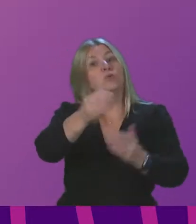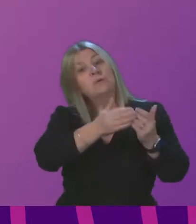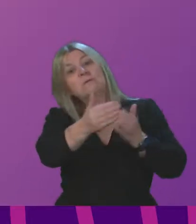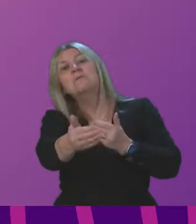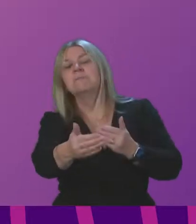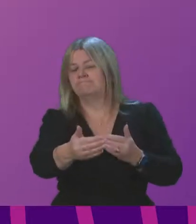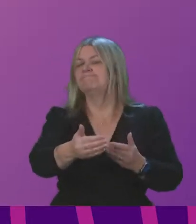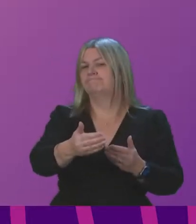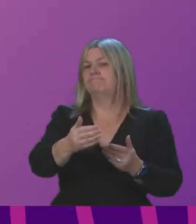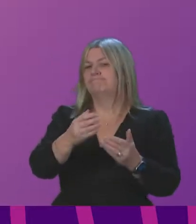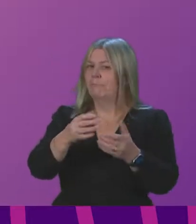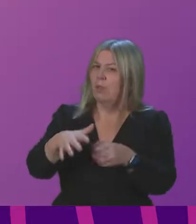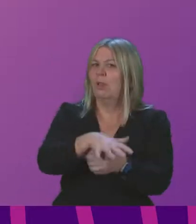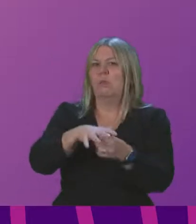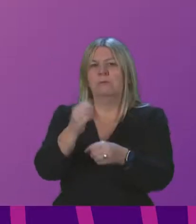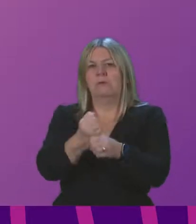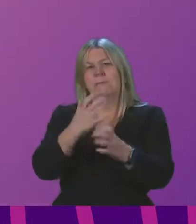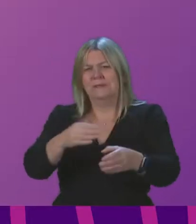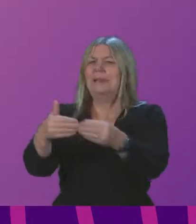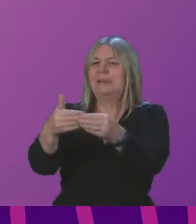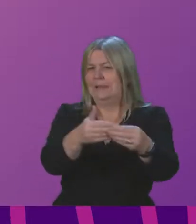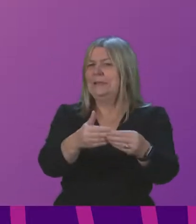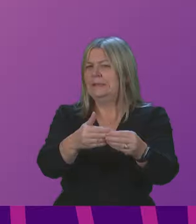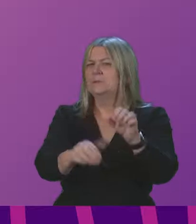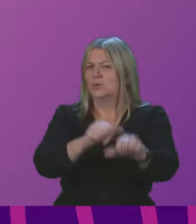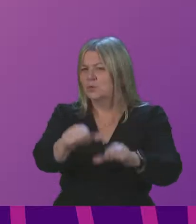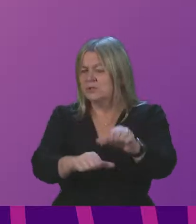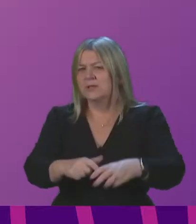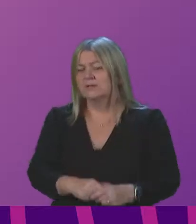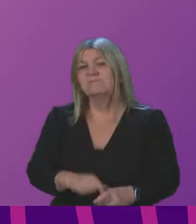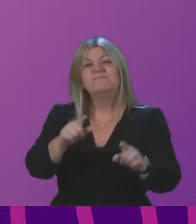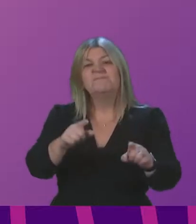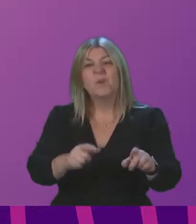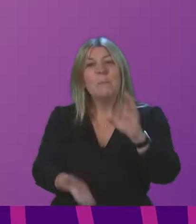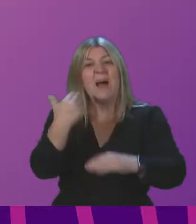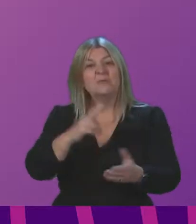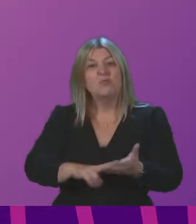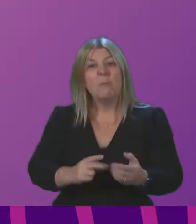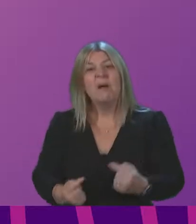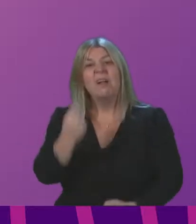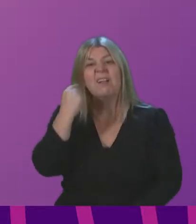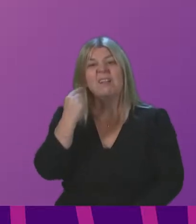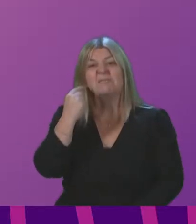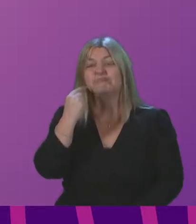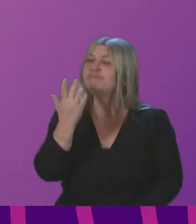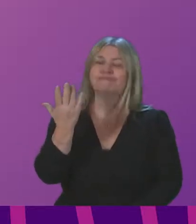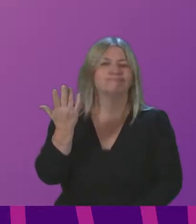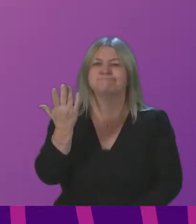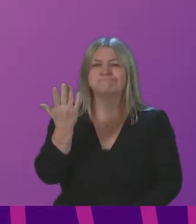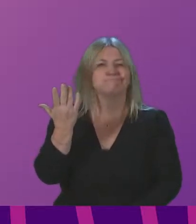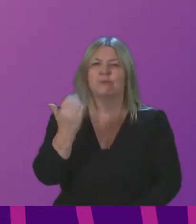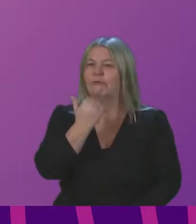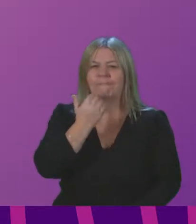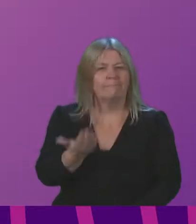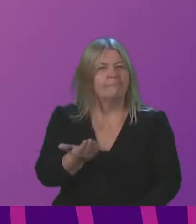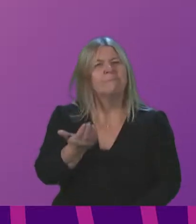role in that process. Simply returning to the status quo is not good enough. Any recovery from the pandemic